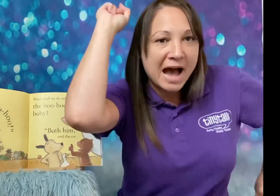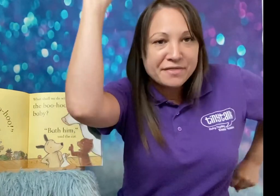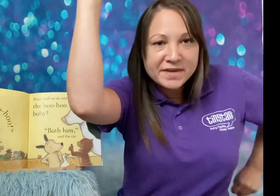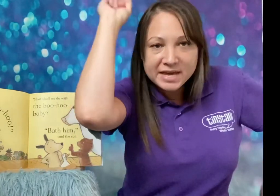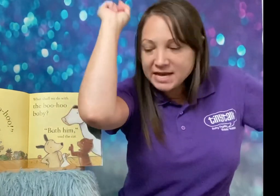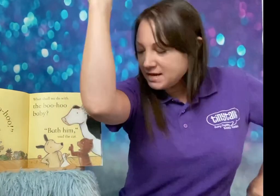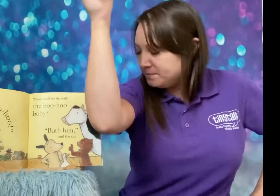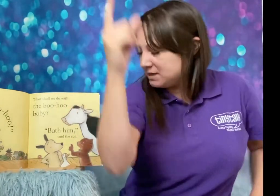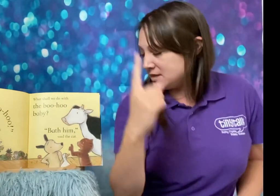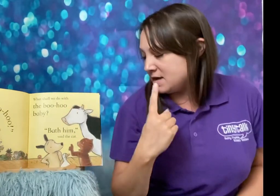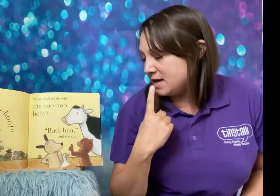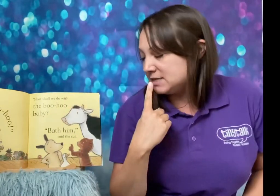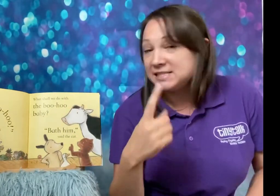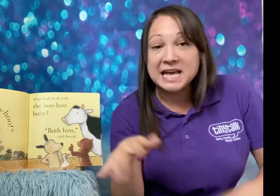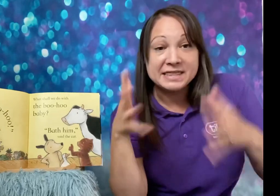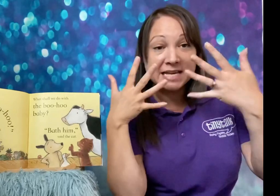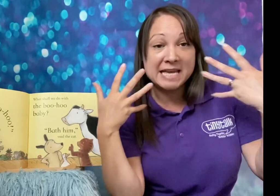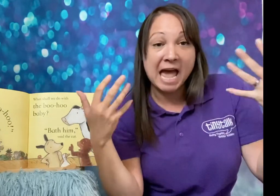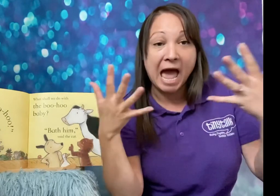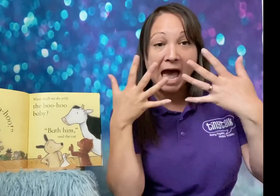him, said the cat.